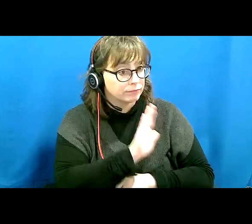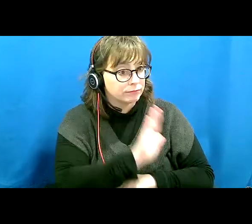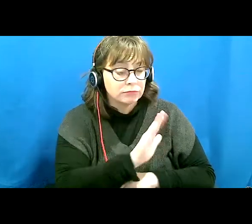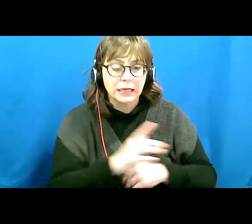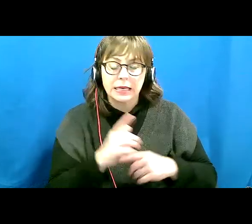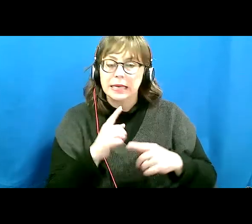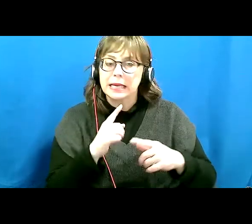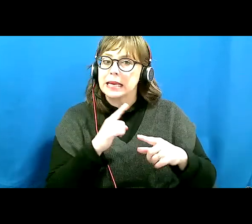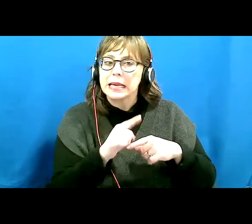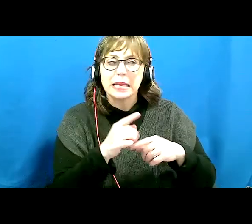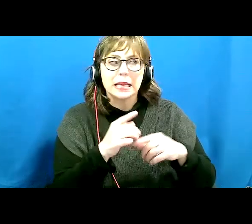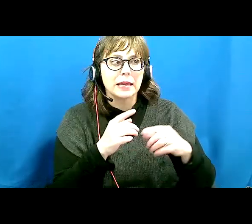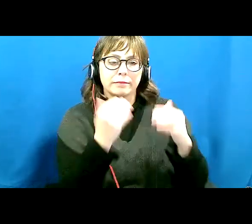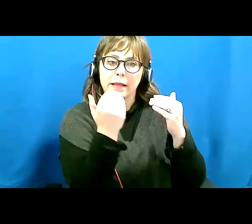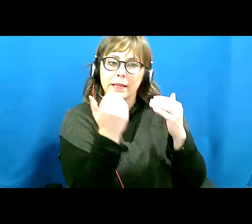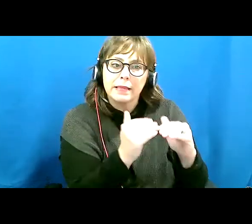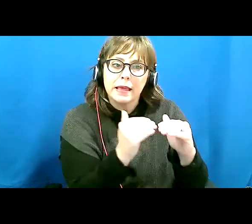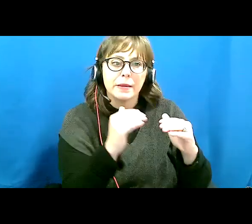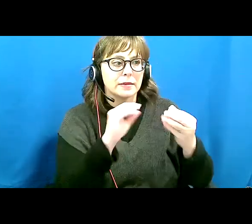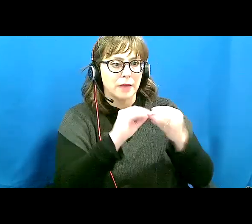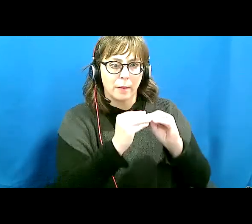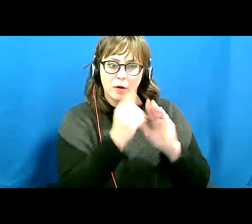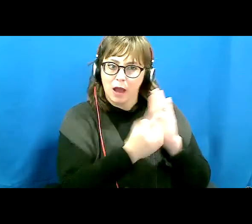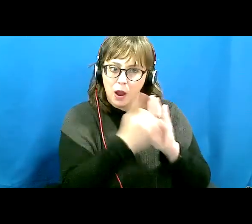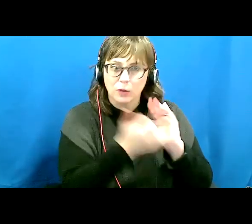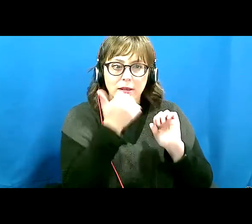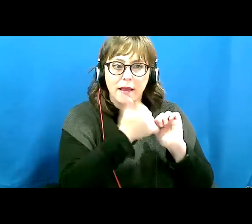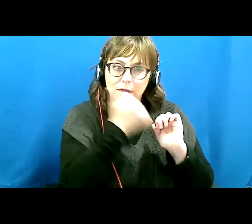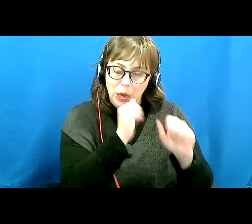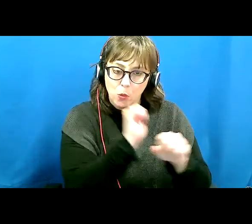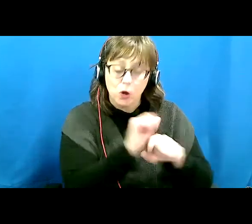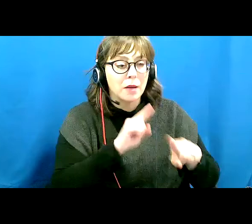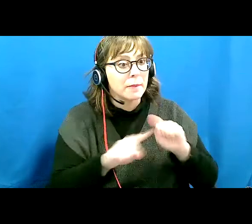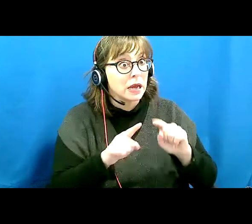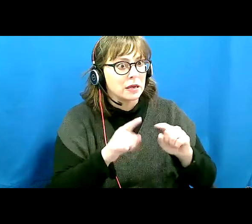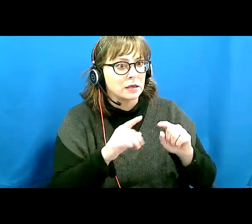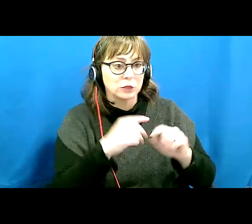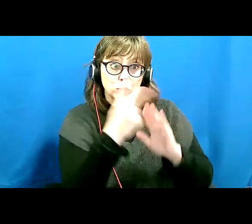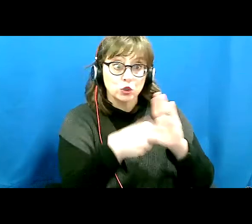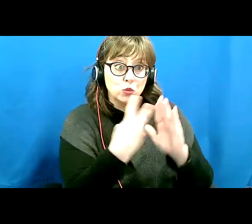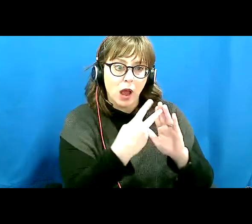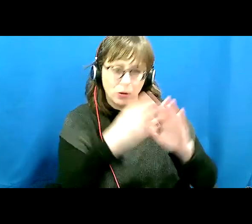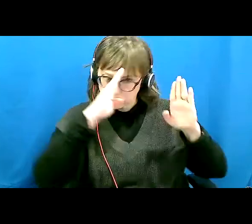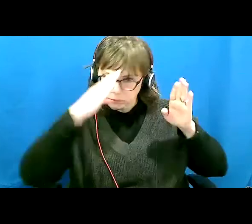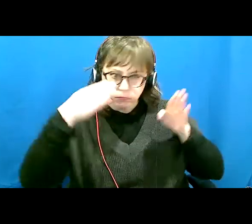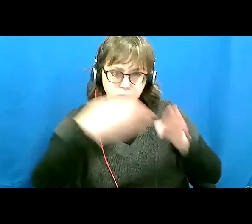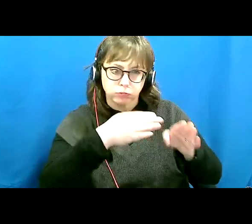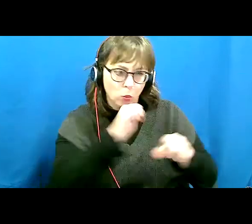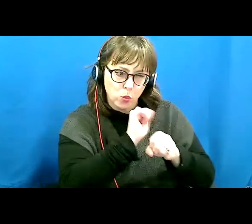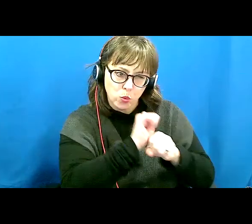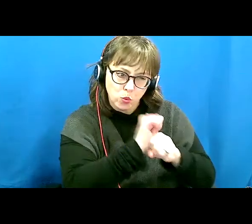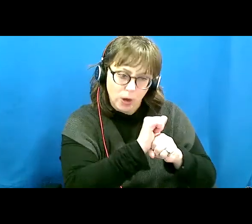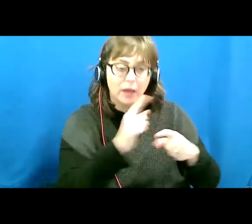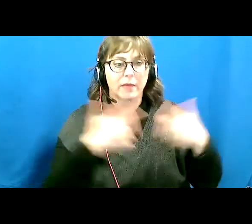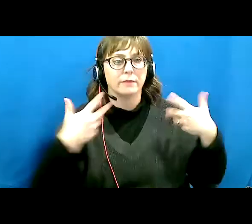precise amount of hours, maybe two or three hours, very intensely, and then that was it for him. He was done for the day. He had a lot of